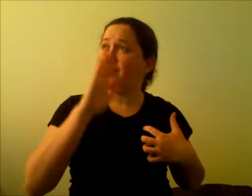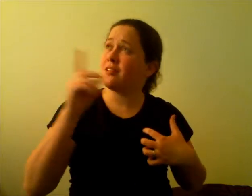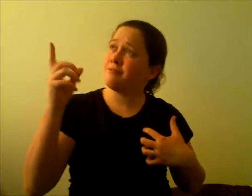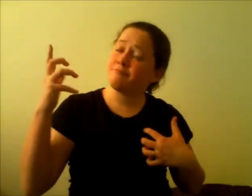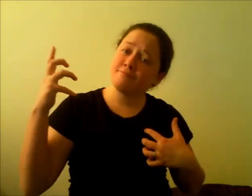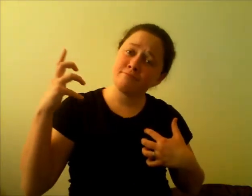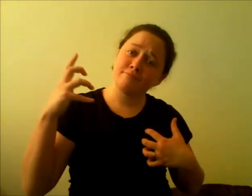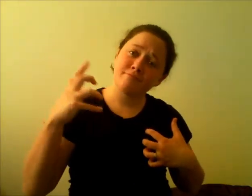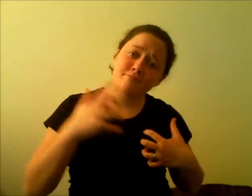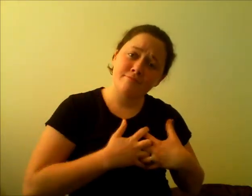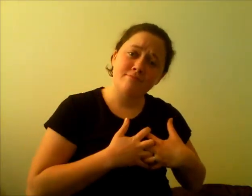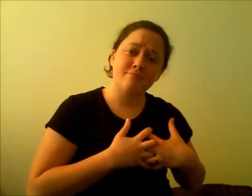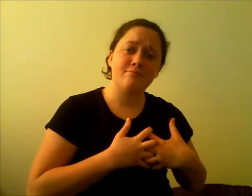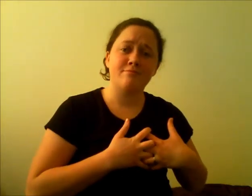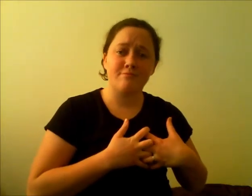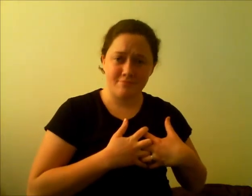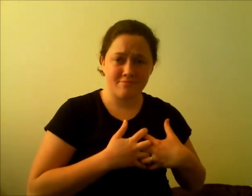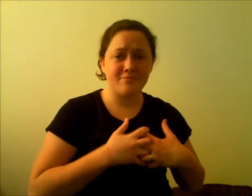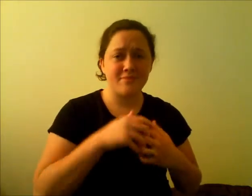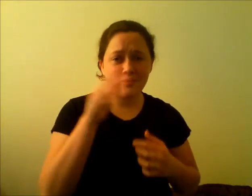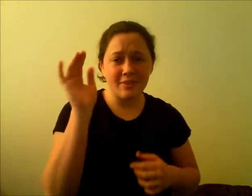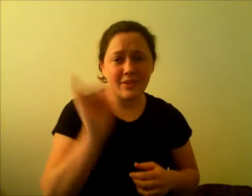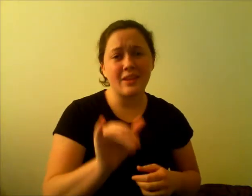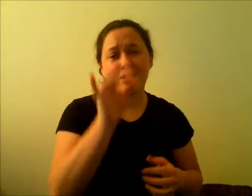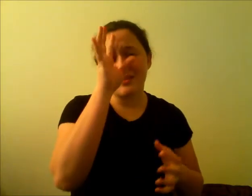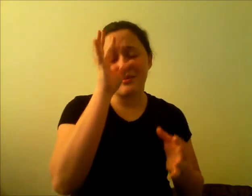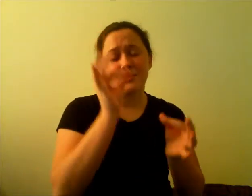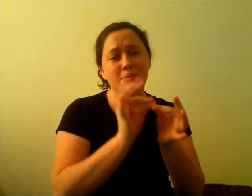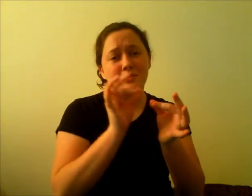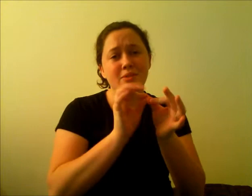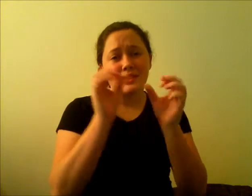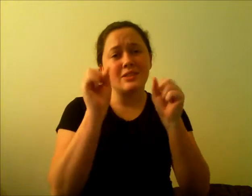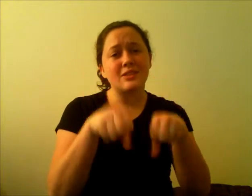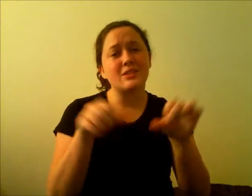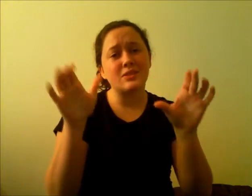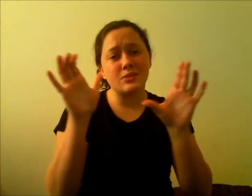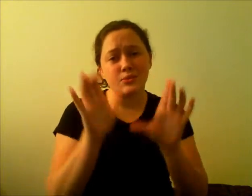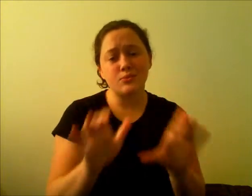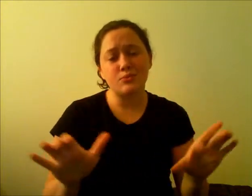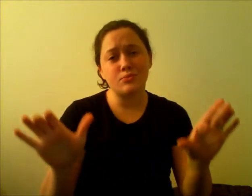become brand new That's what faith can do